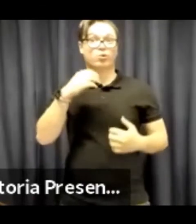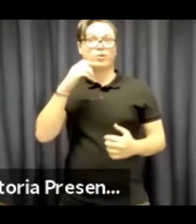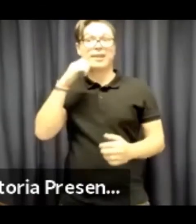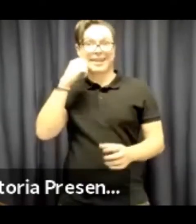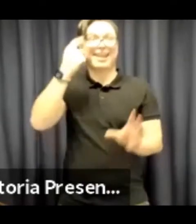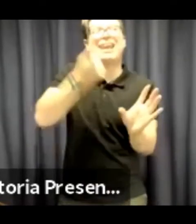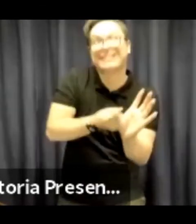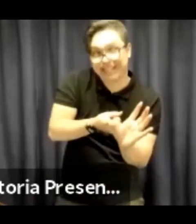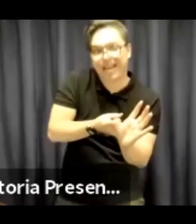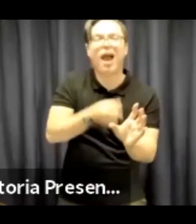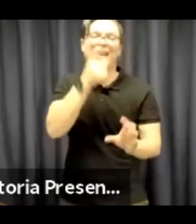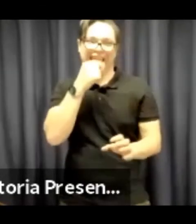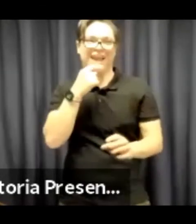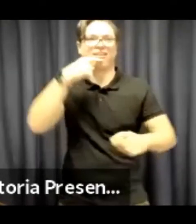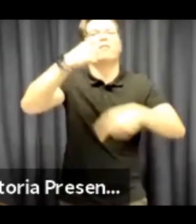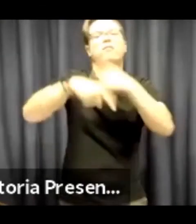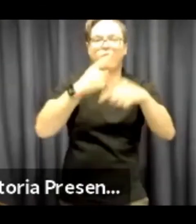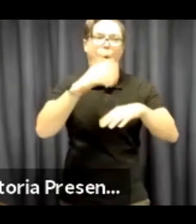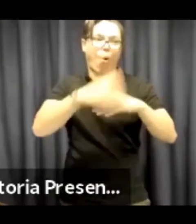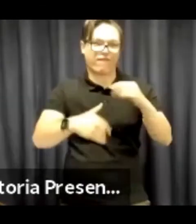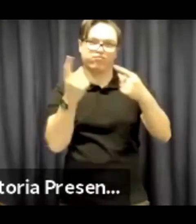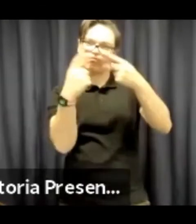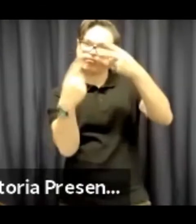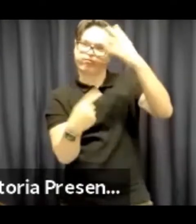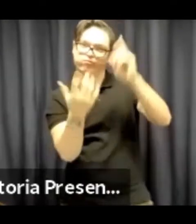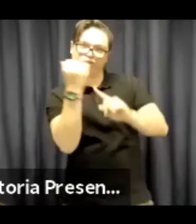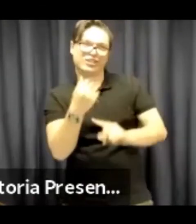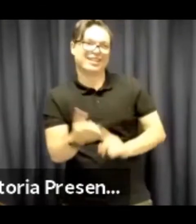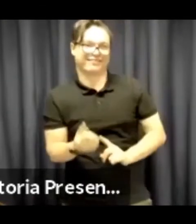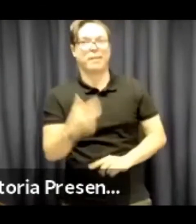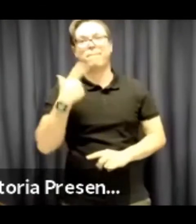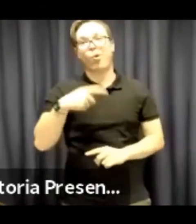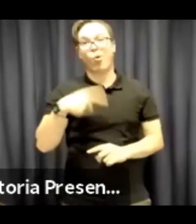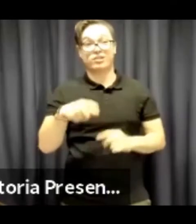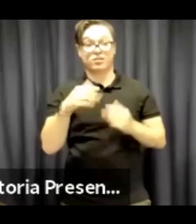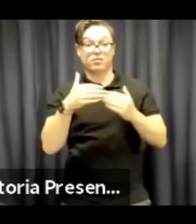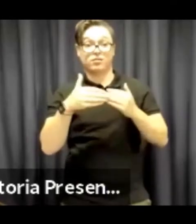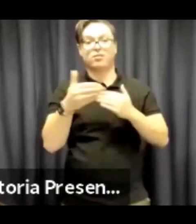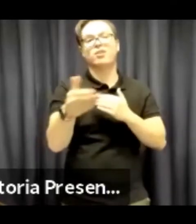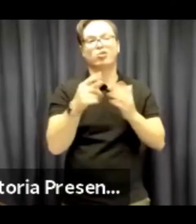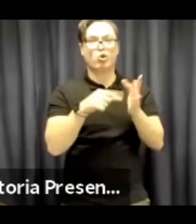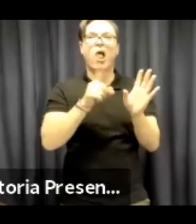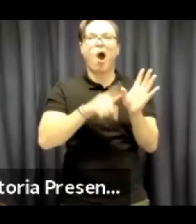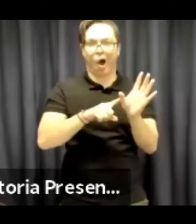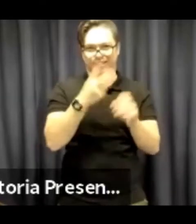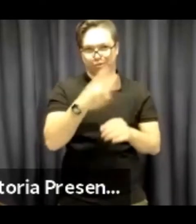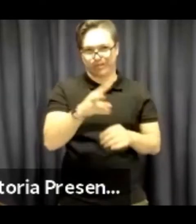we're going to have to adjust around that and hopefully next year we can get back to about the various achievements that will take place.